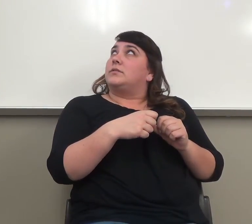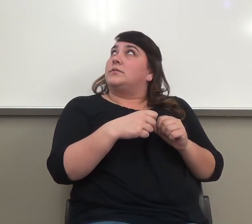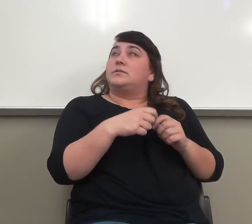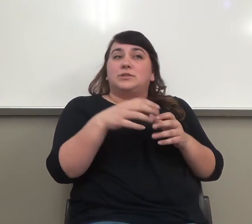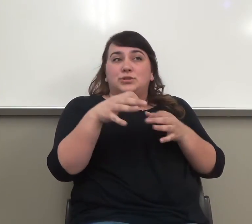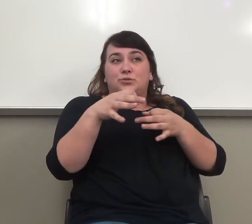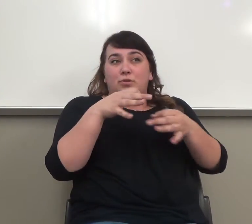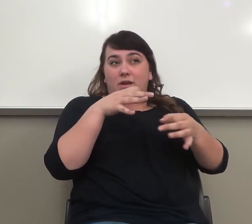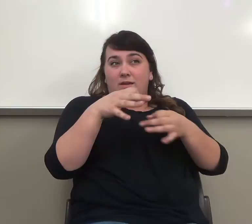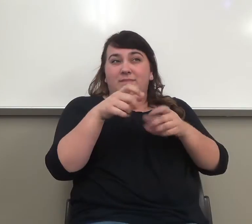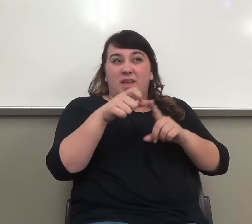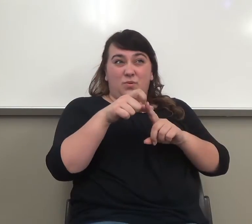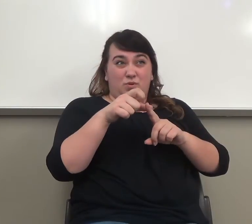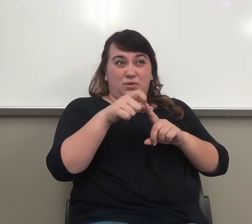That word is really important.